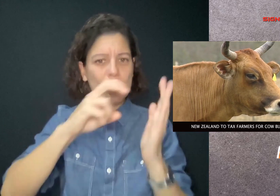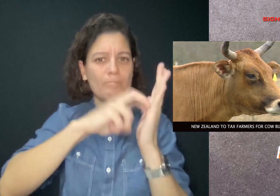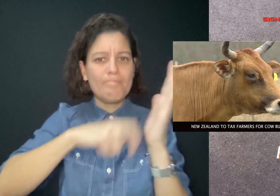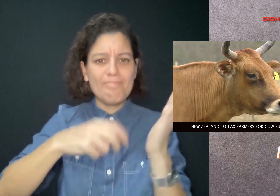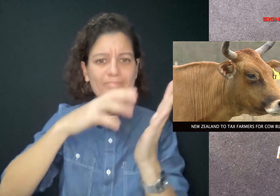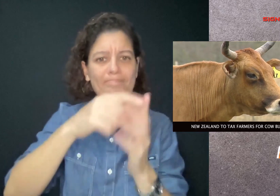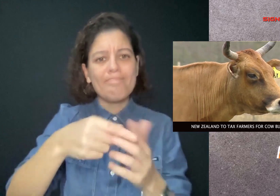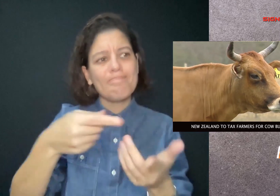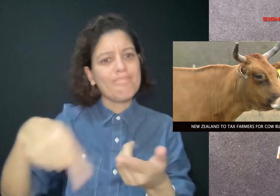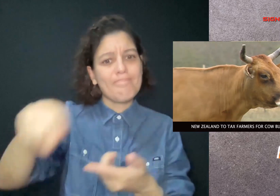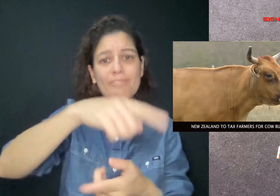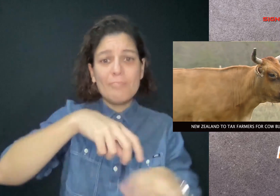emissions.